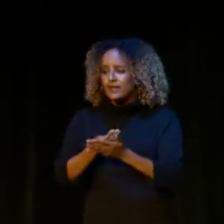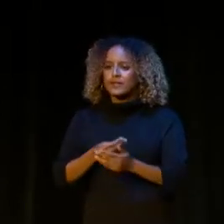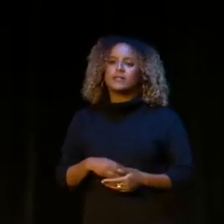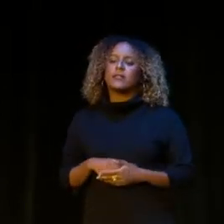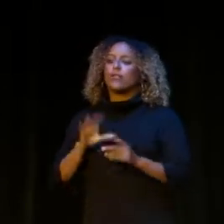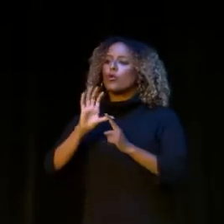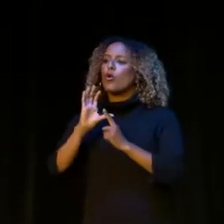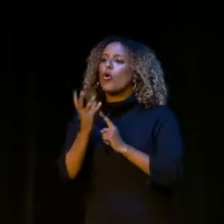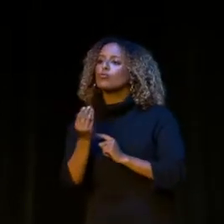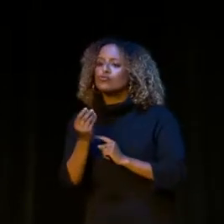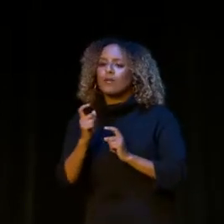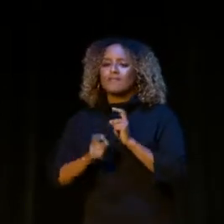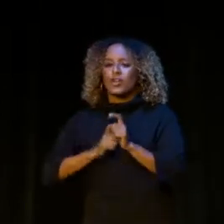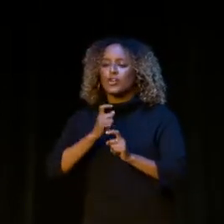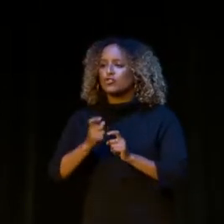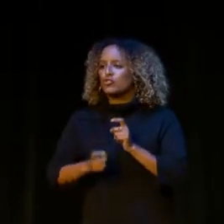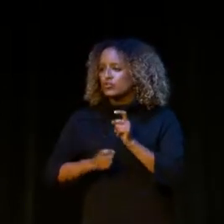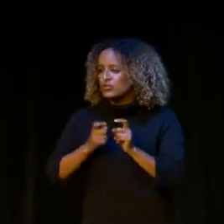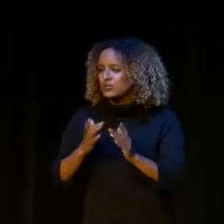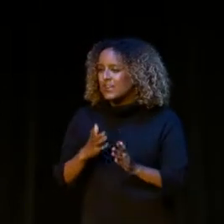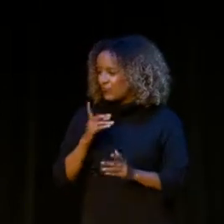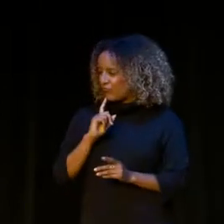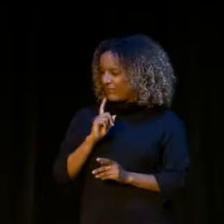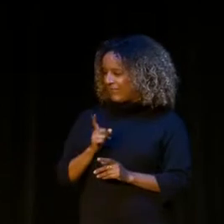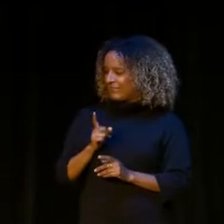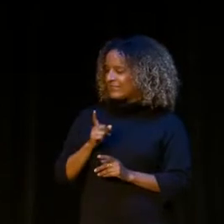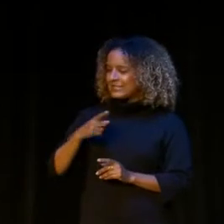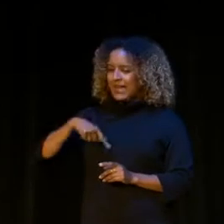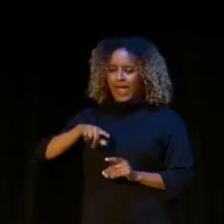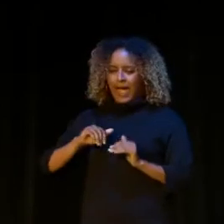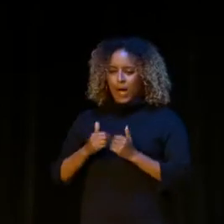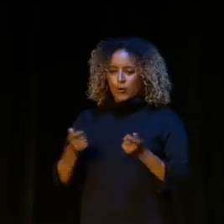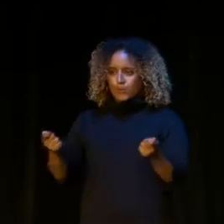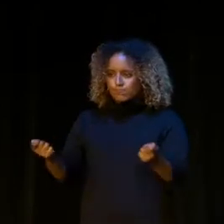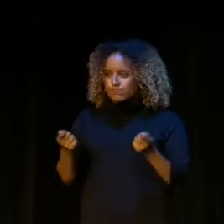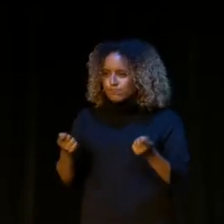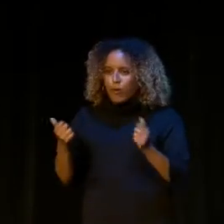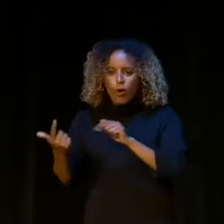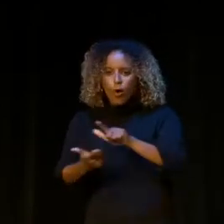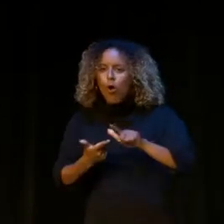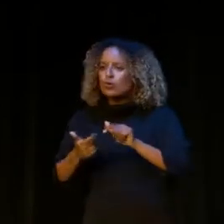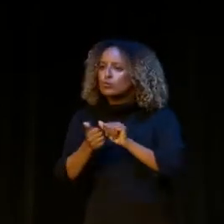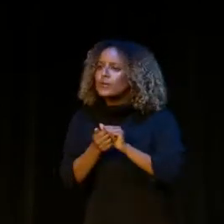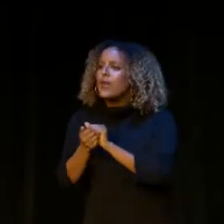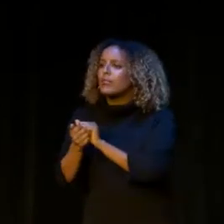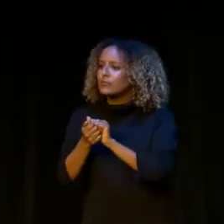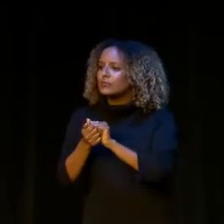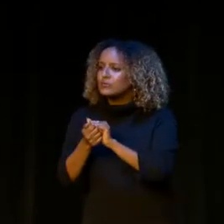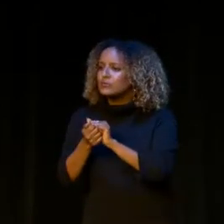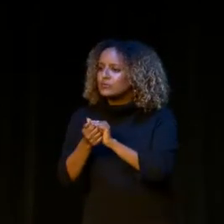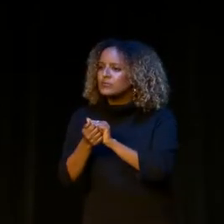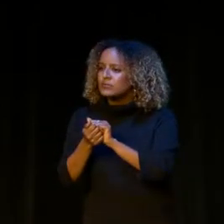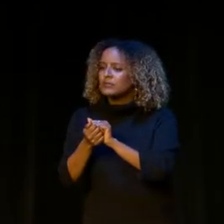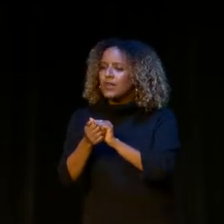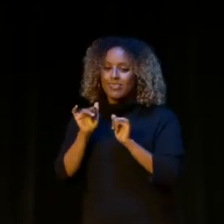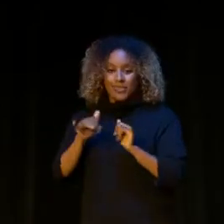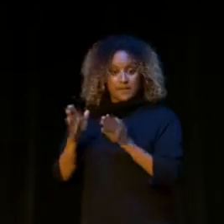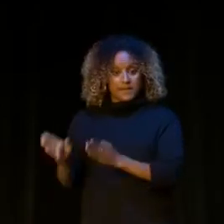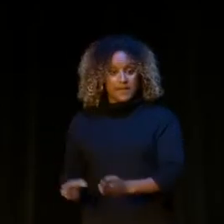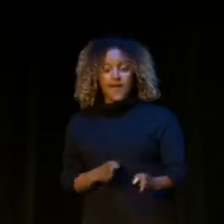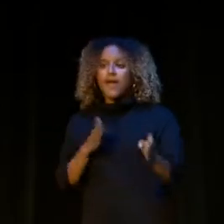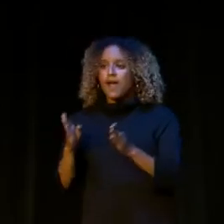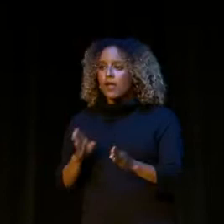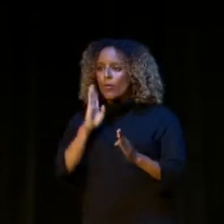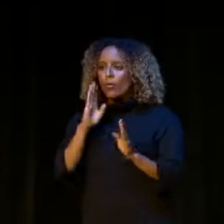funders, and really, it's how do we bring all of those together. And hopefully, this plan